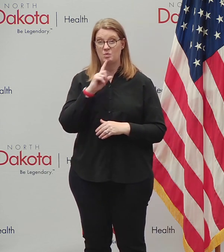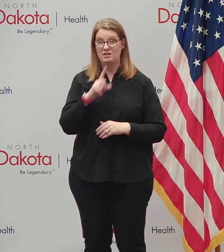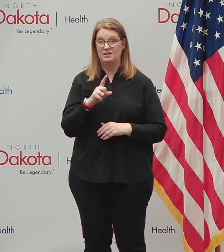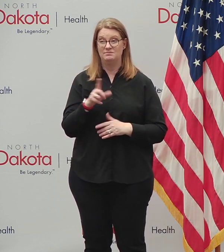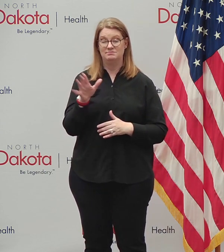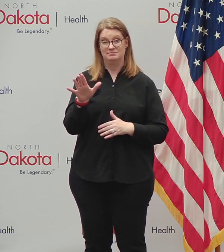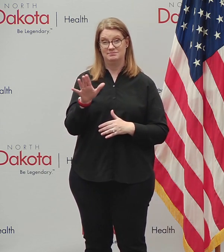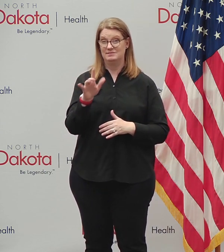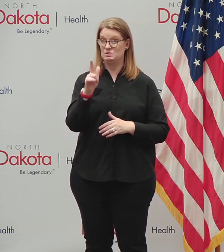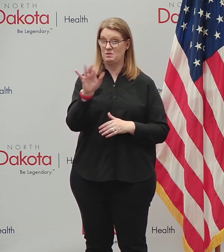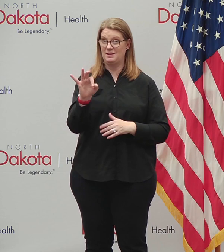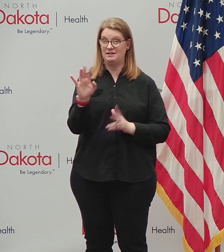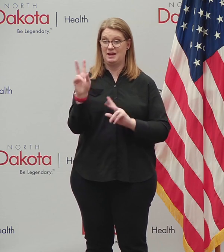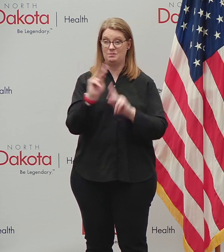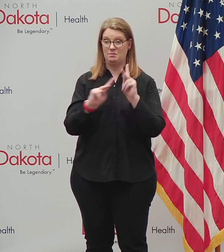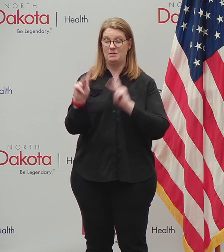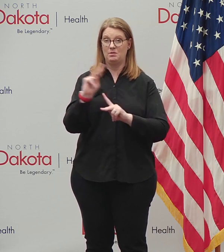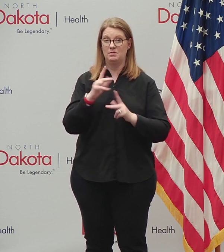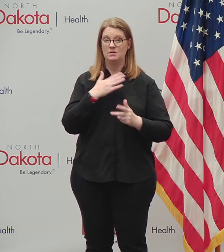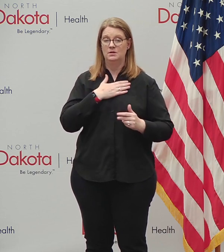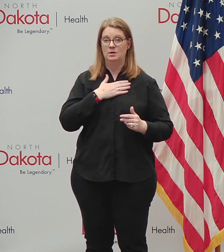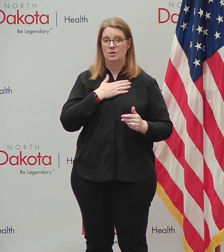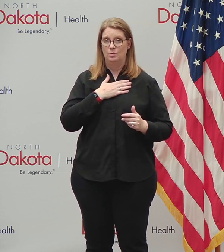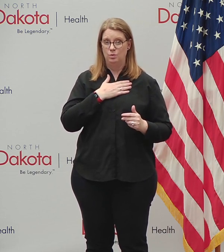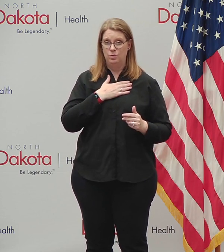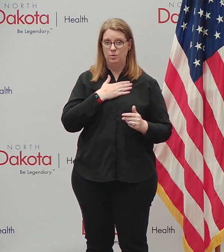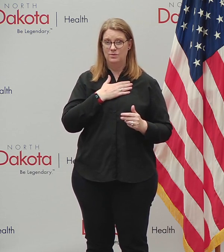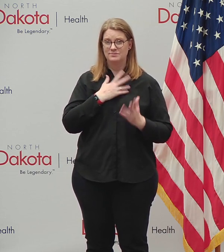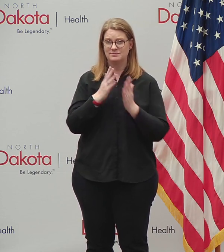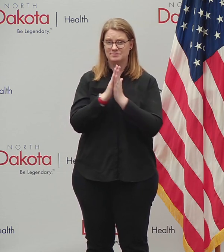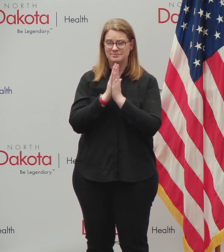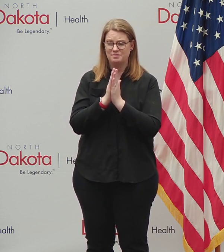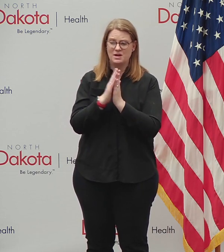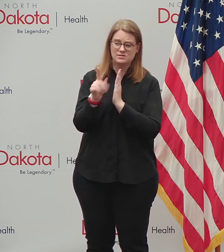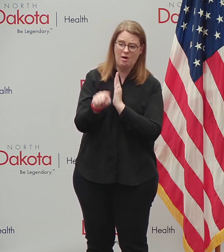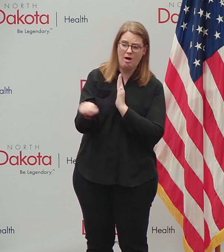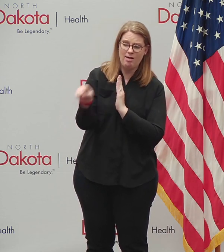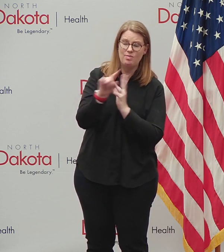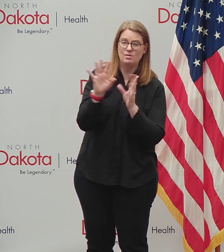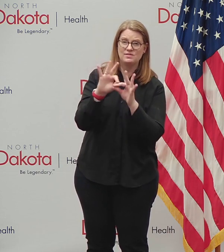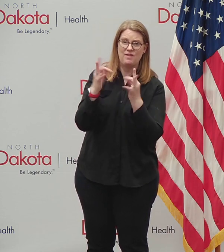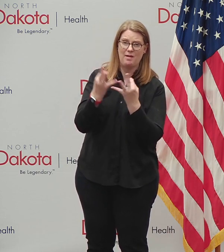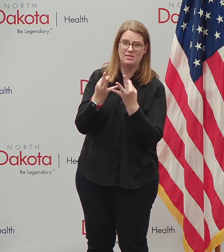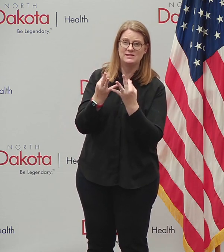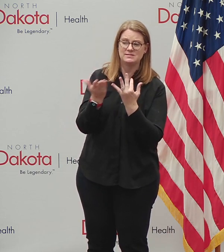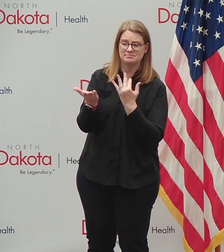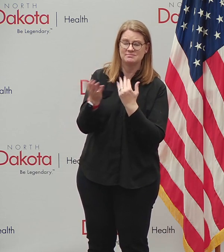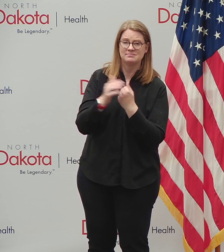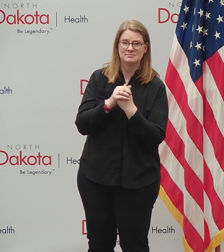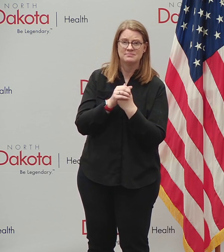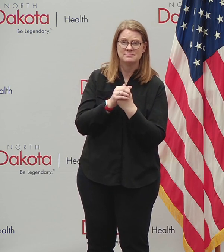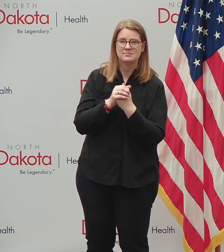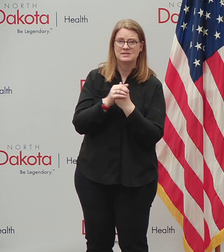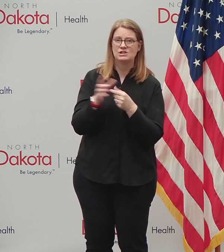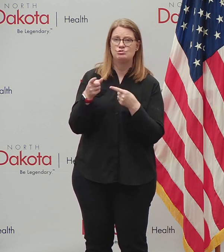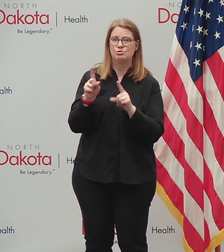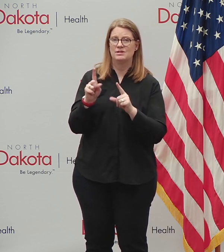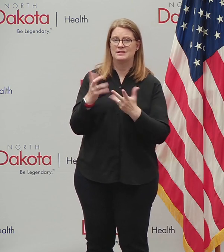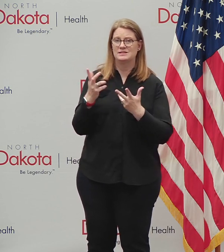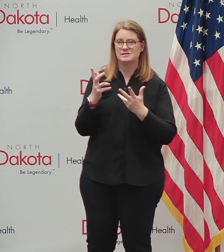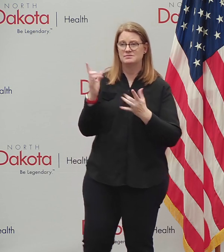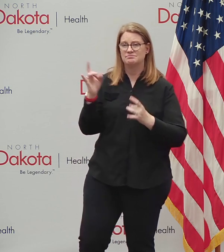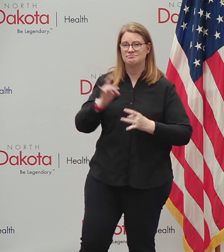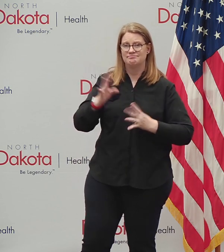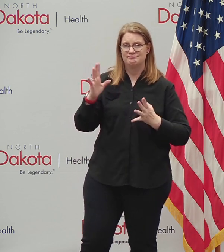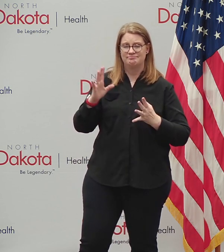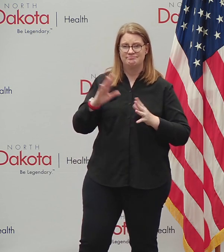the fact that our hearts and prayers go out to all of those families of people who've lost a loved one during this crisis. And that